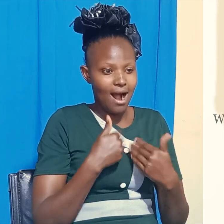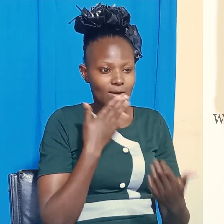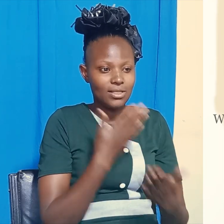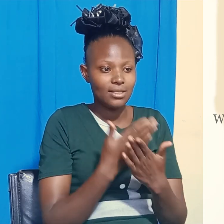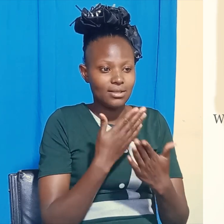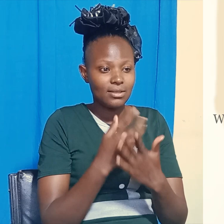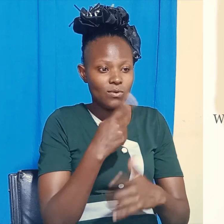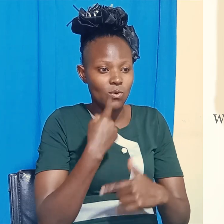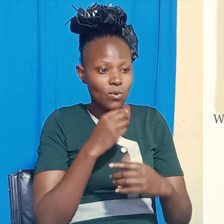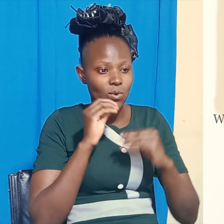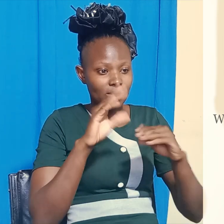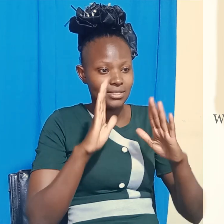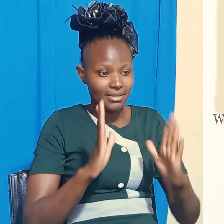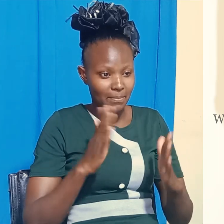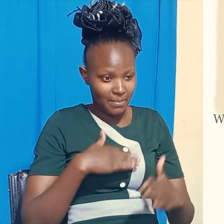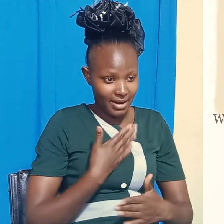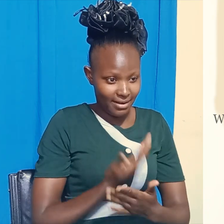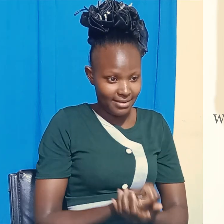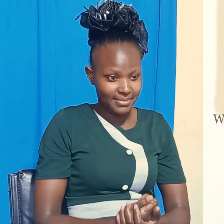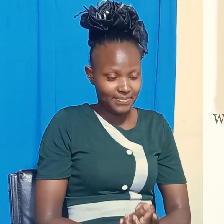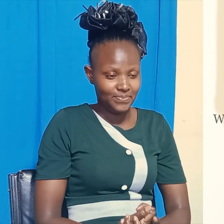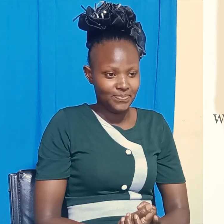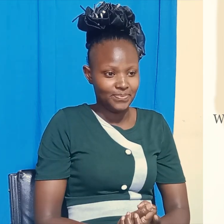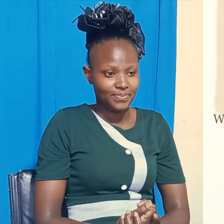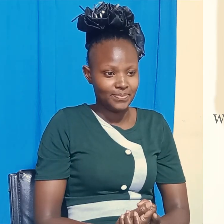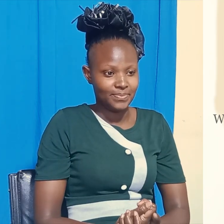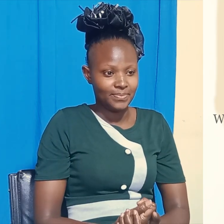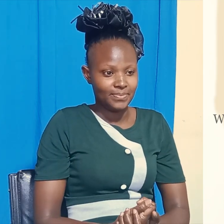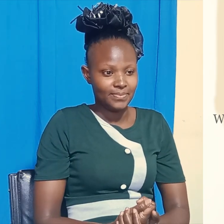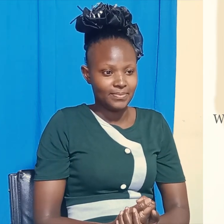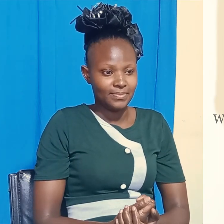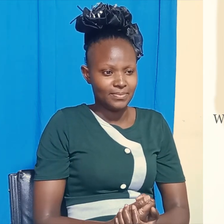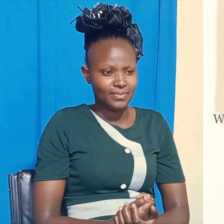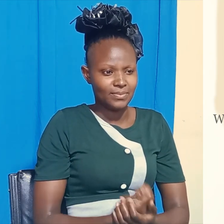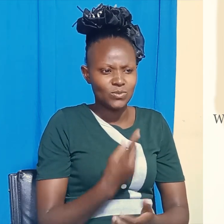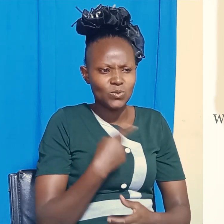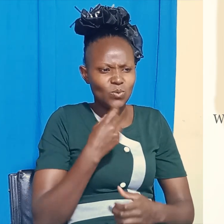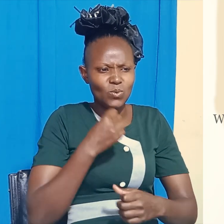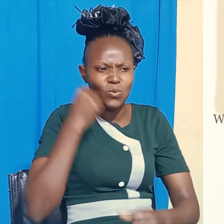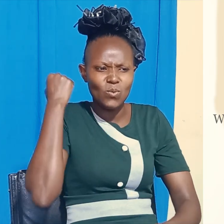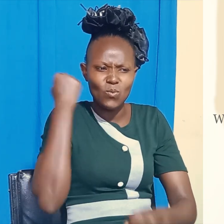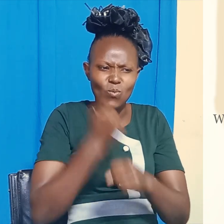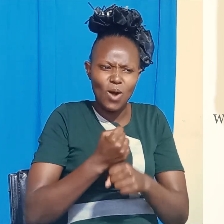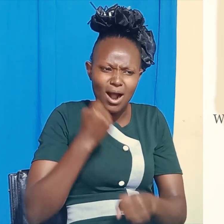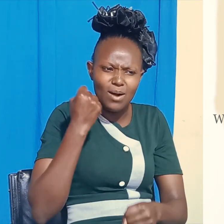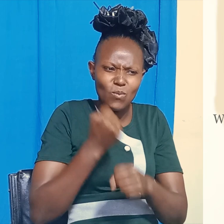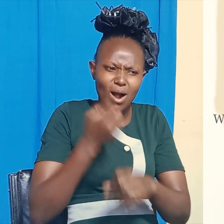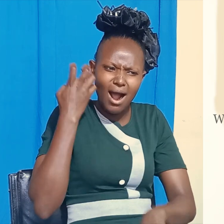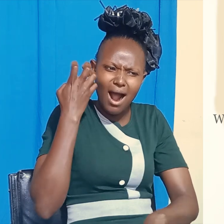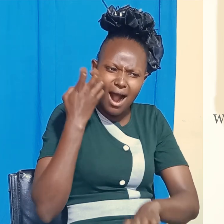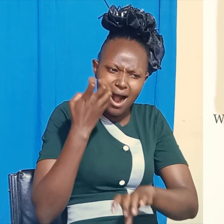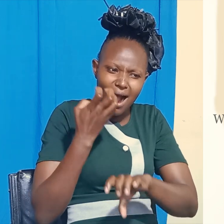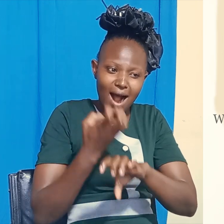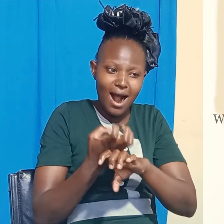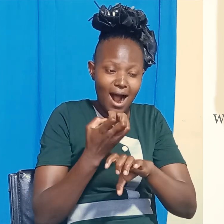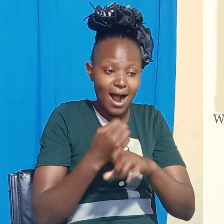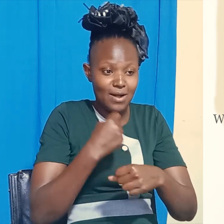she has worked for every hand with the issue, I understand the language.